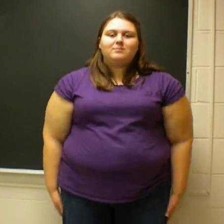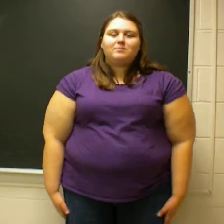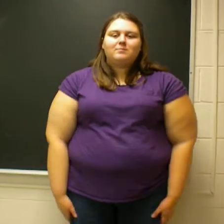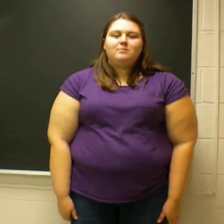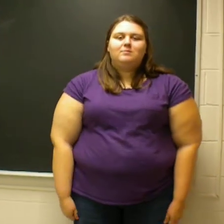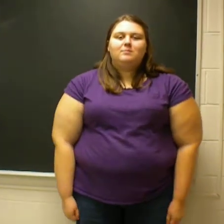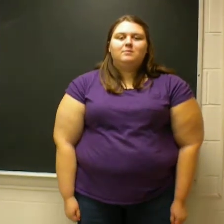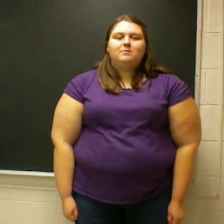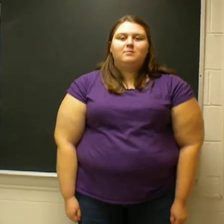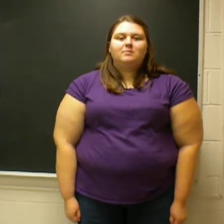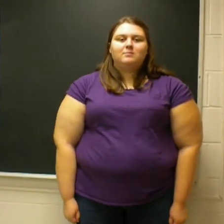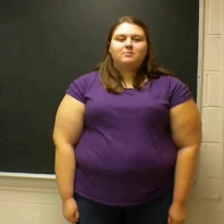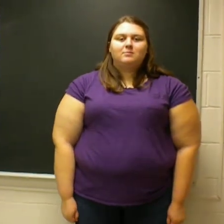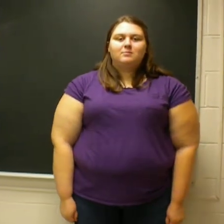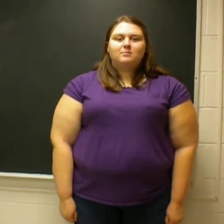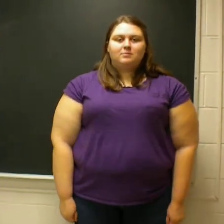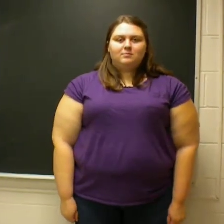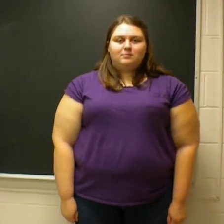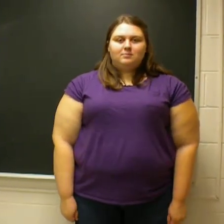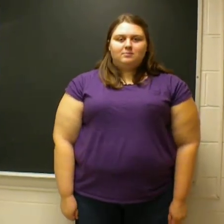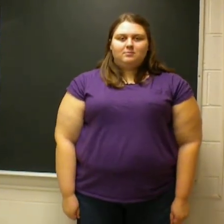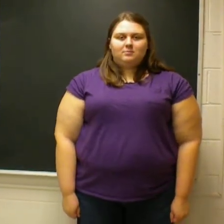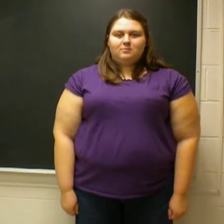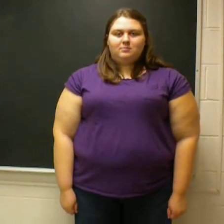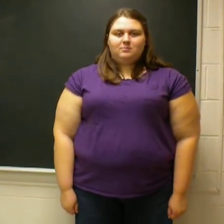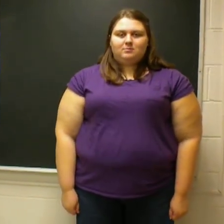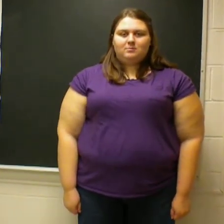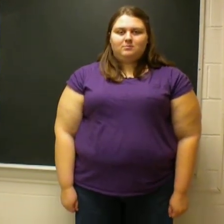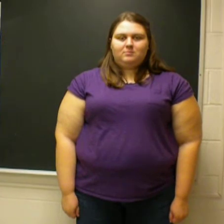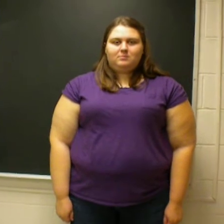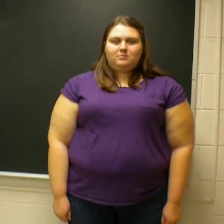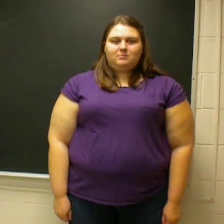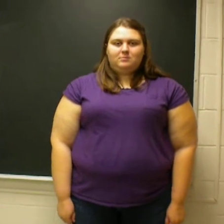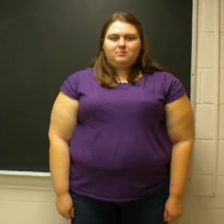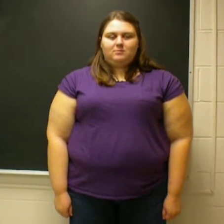We should arrive to the meeting 30 minutes early and we must bring our agendas.